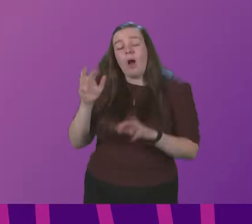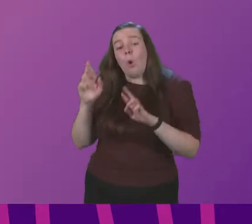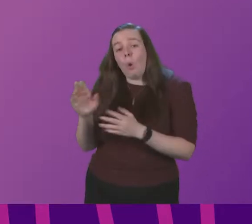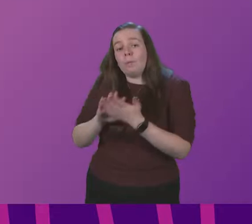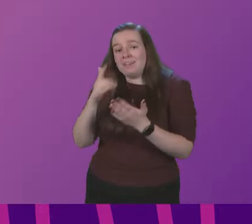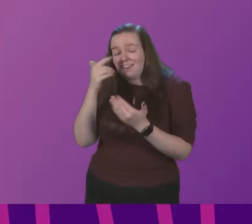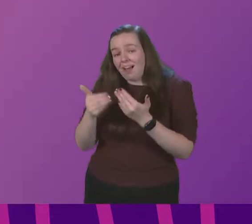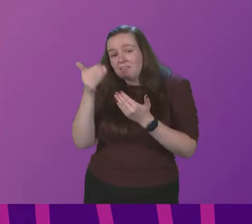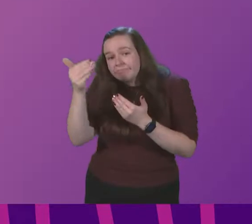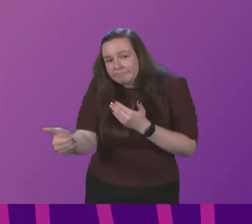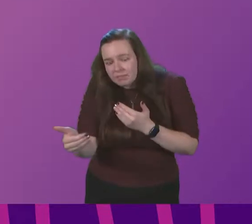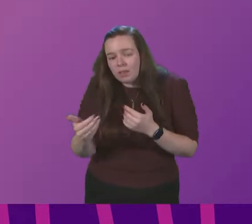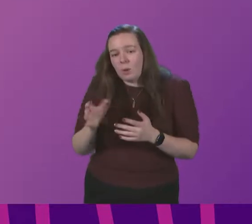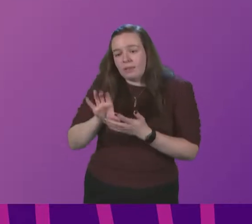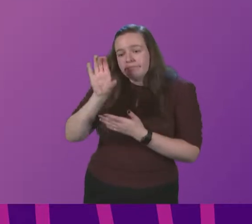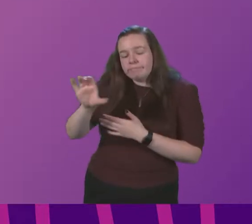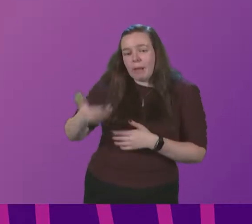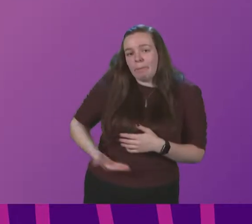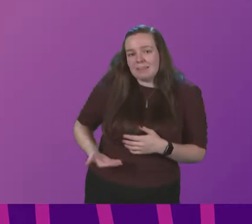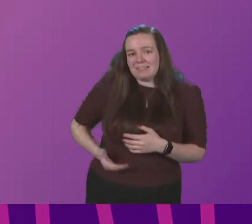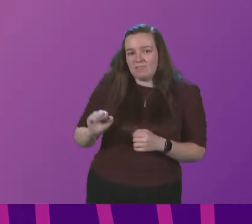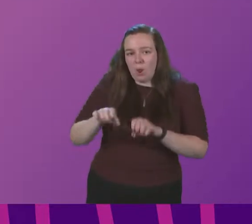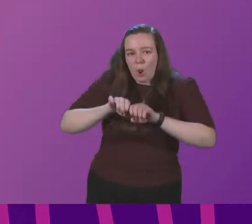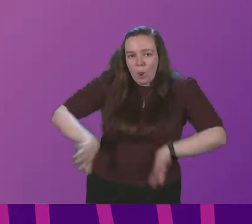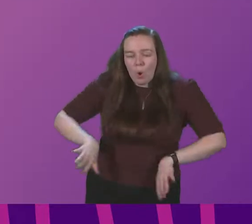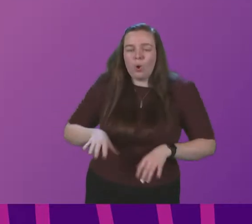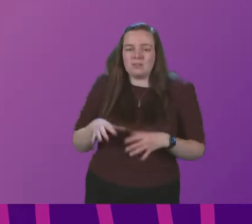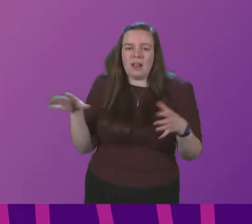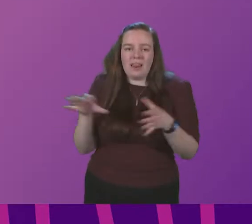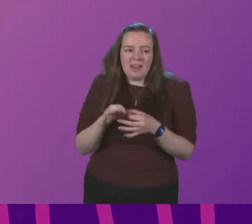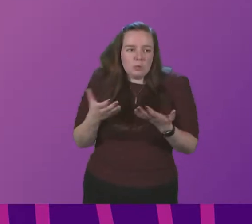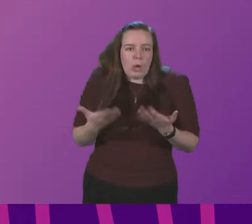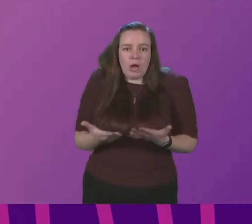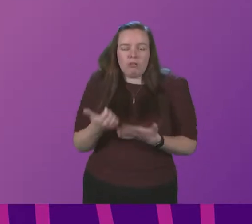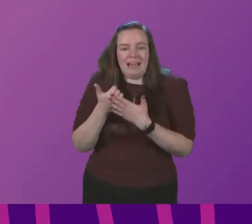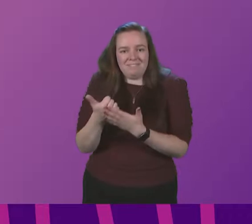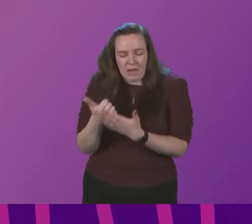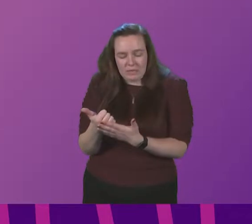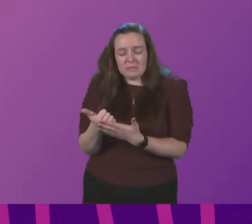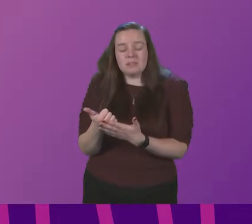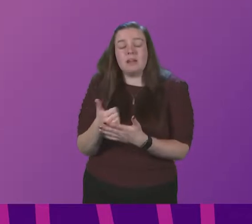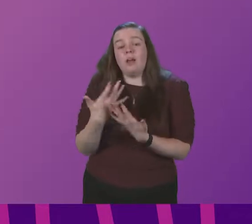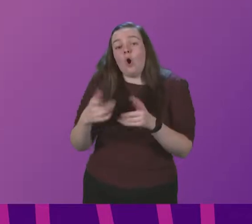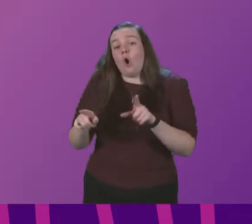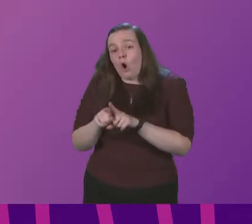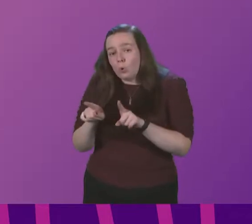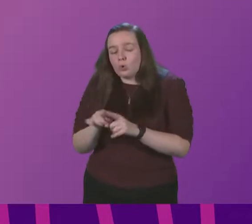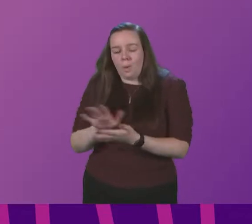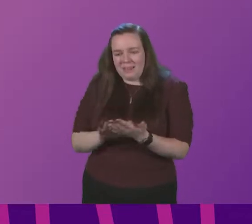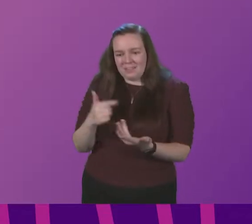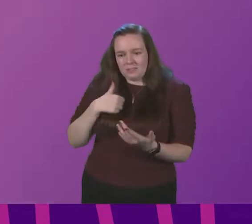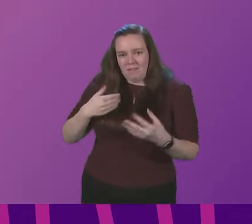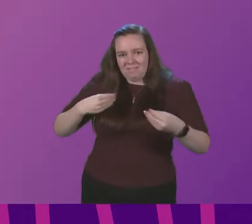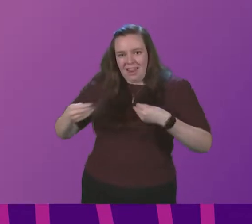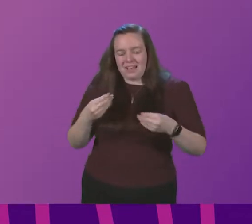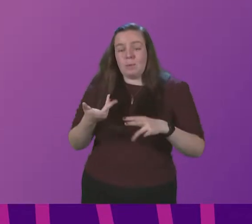further with compensating businesses for the losses associated with our current advice and also gives us the flexibility